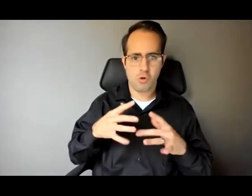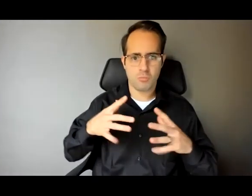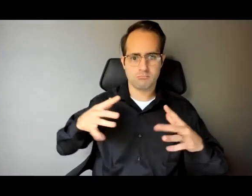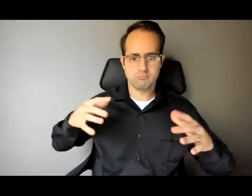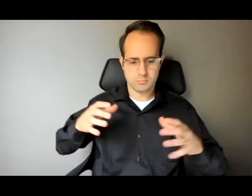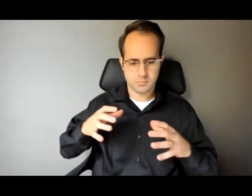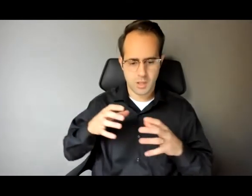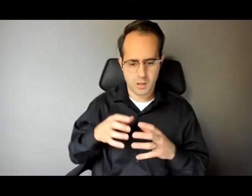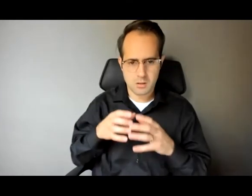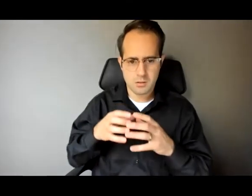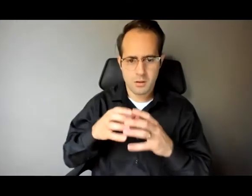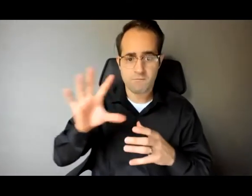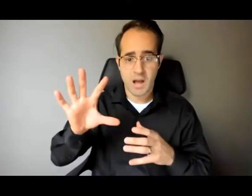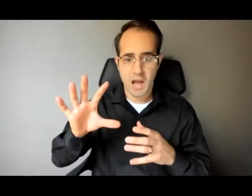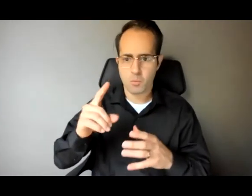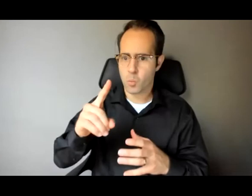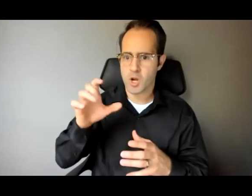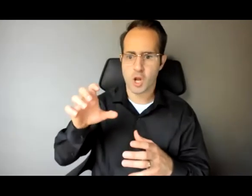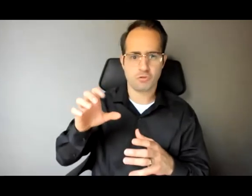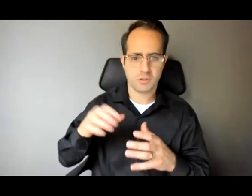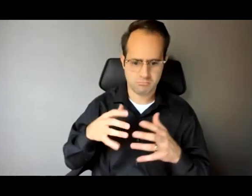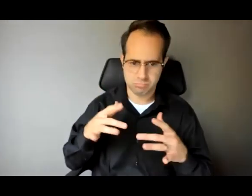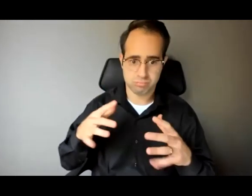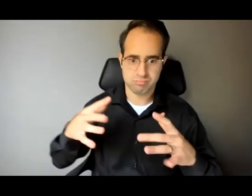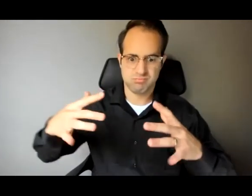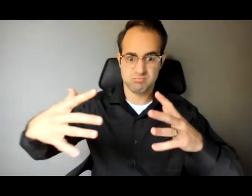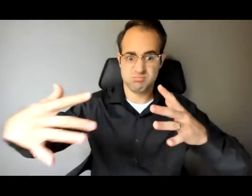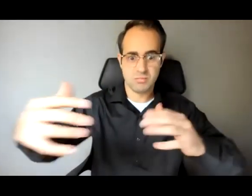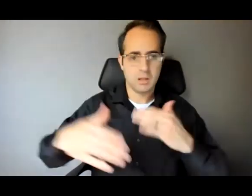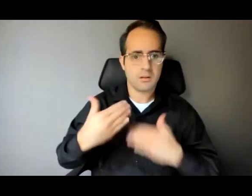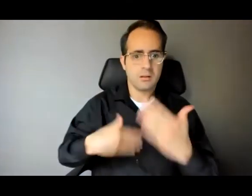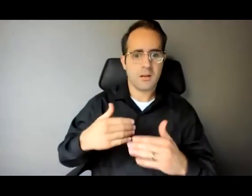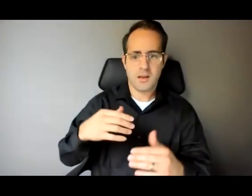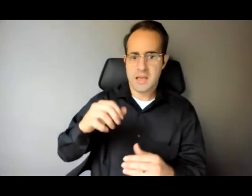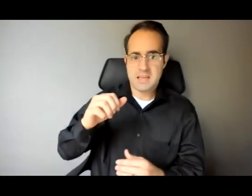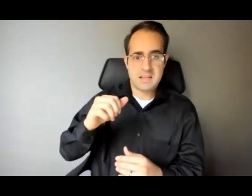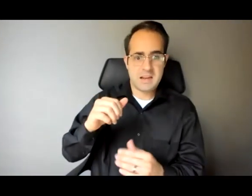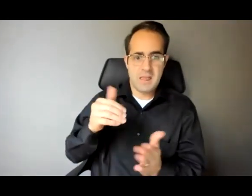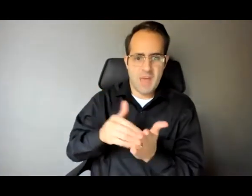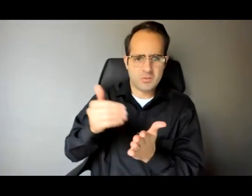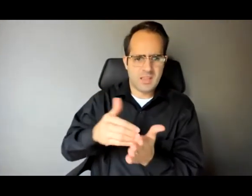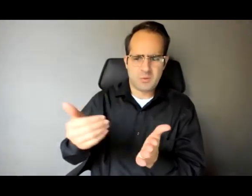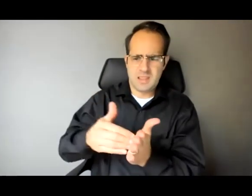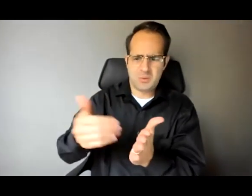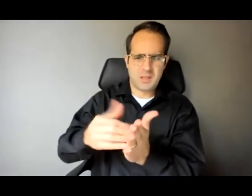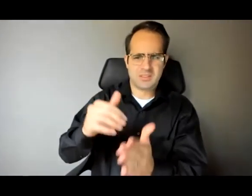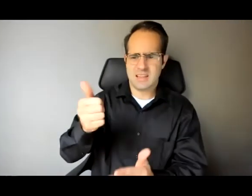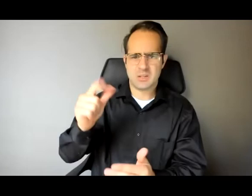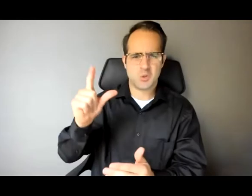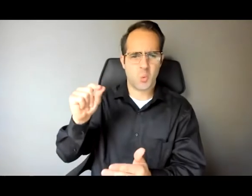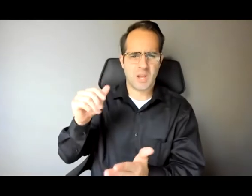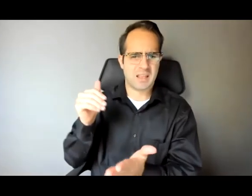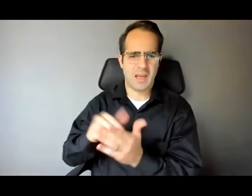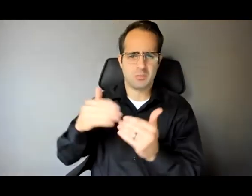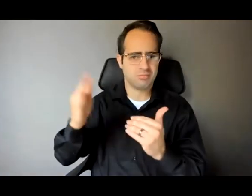of us like like tens of thousands of us and I was just so proud to be there on the front line marching for